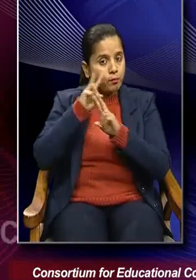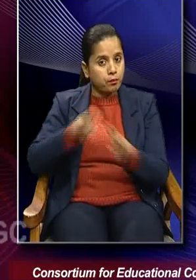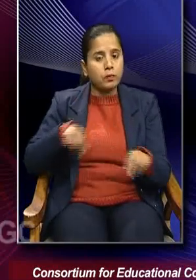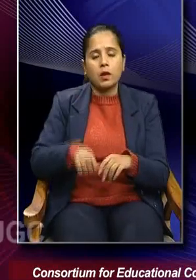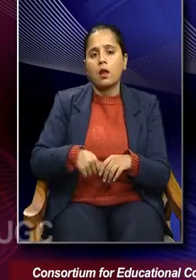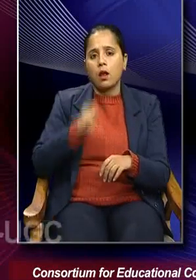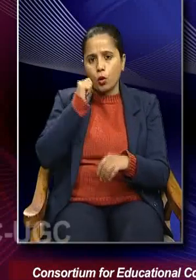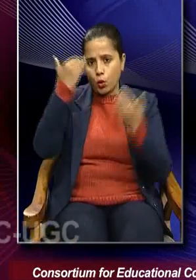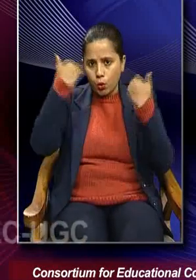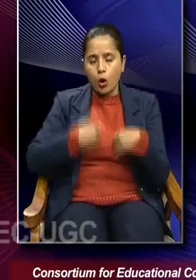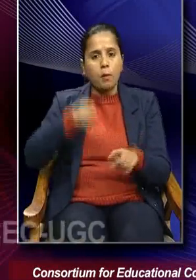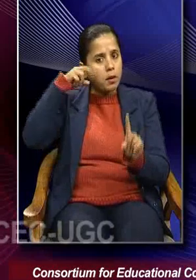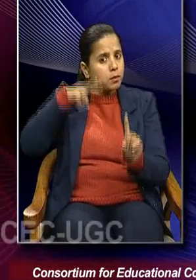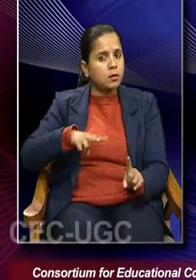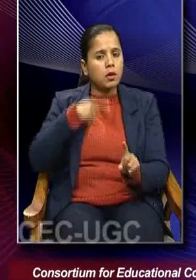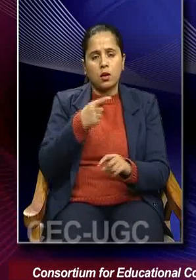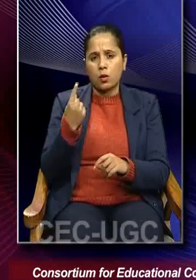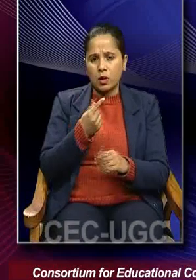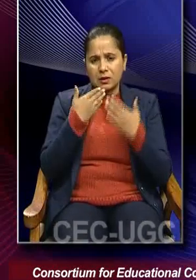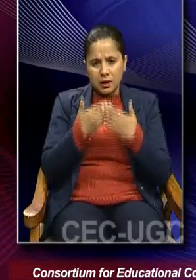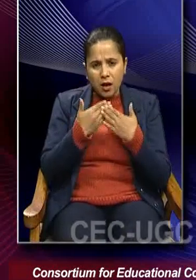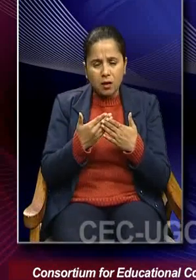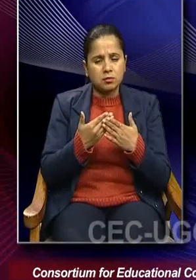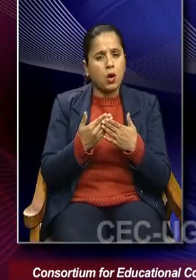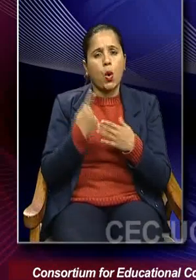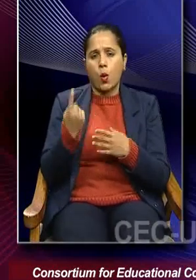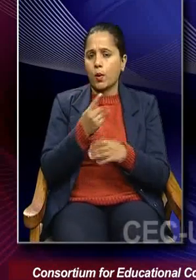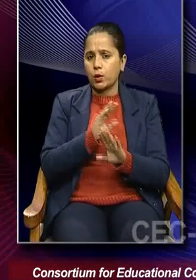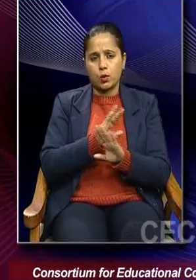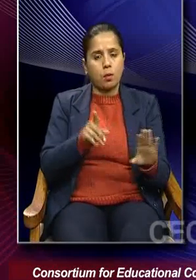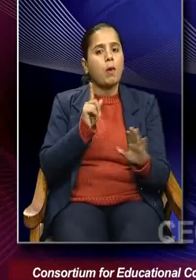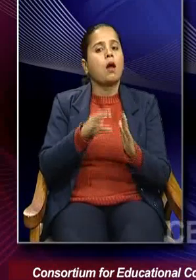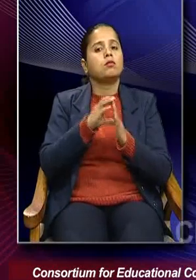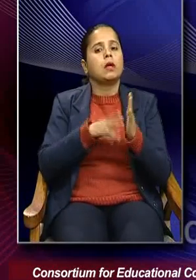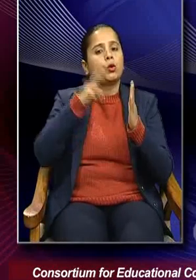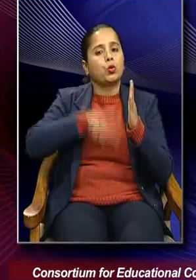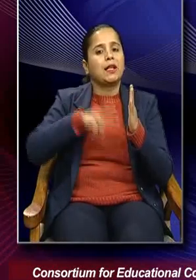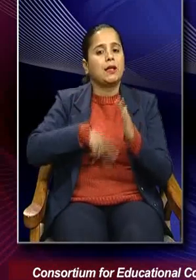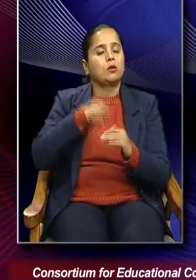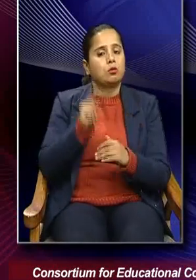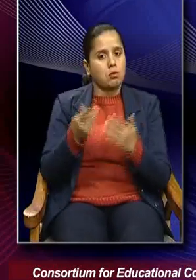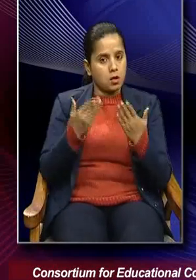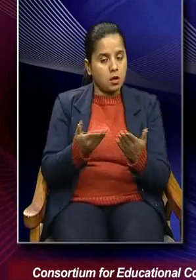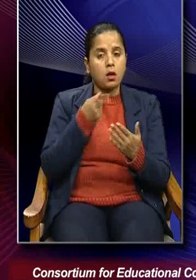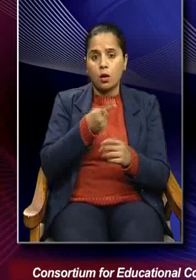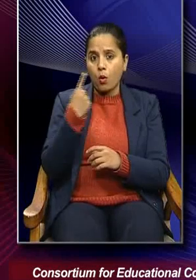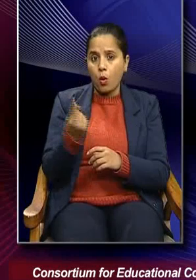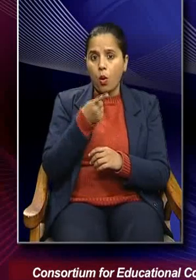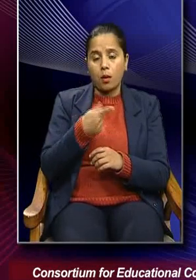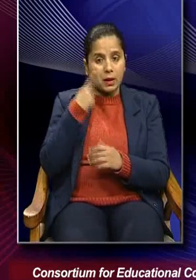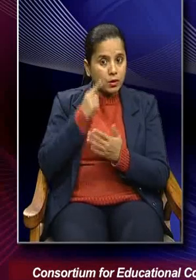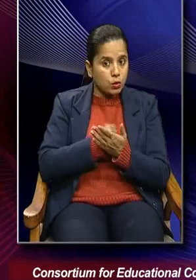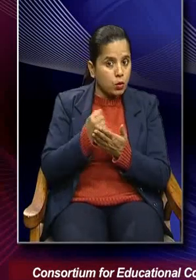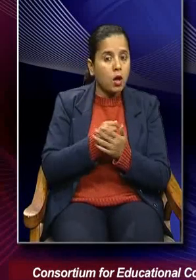perspective is not to be studied. It is a text to be read and it is not an attempt